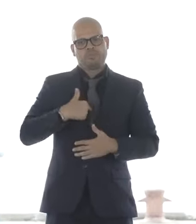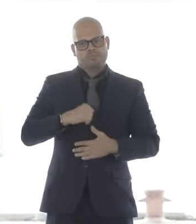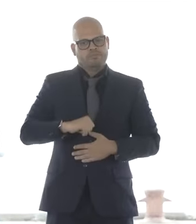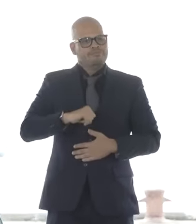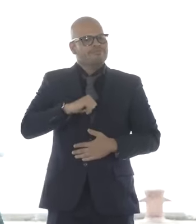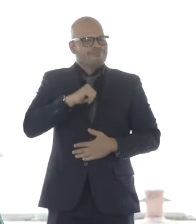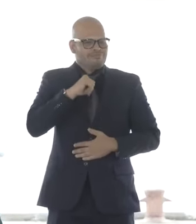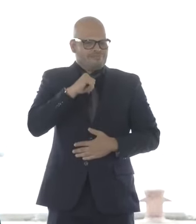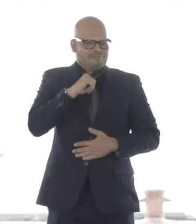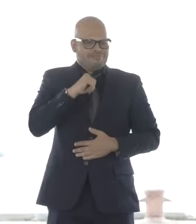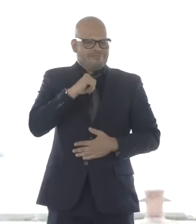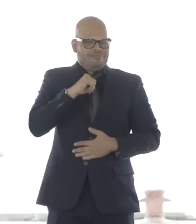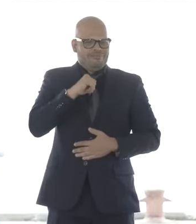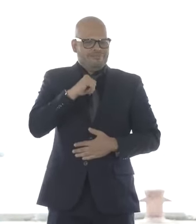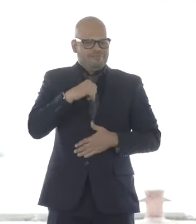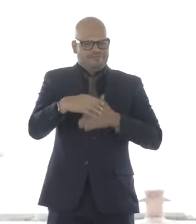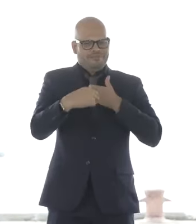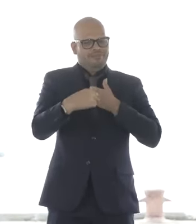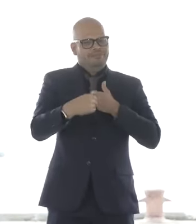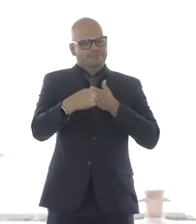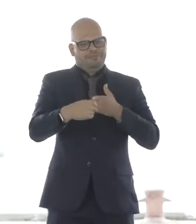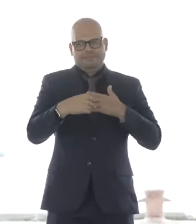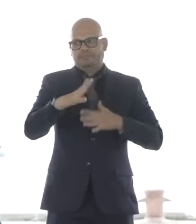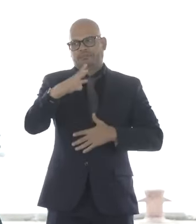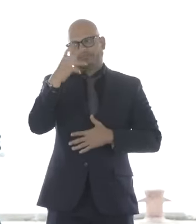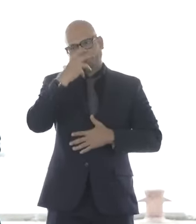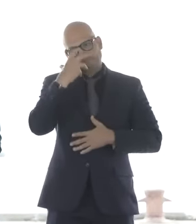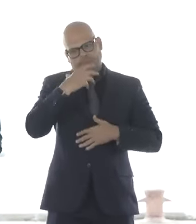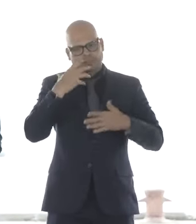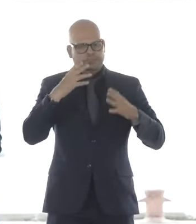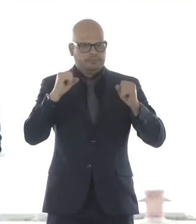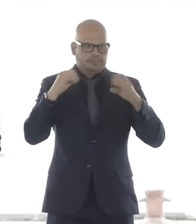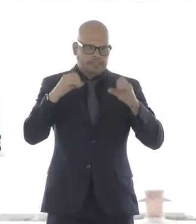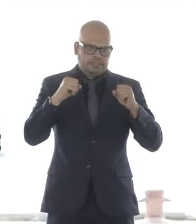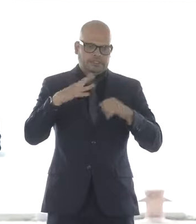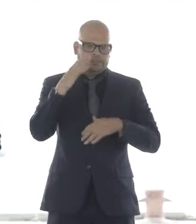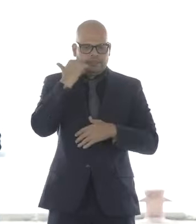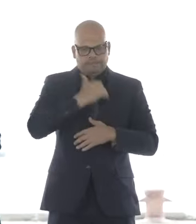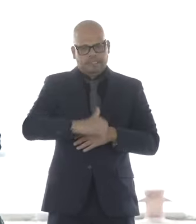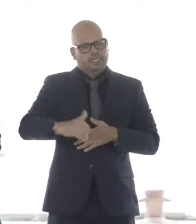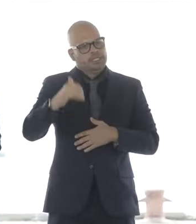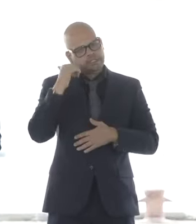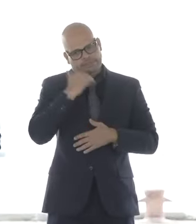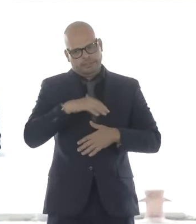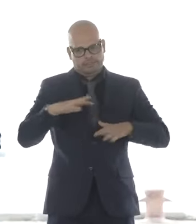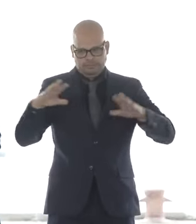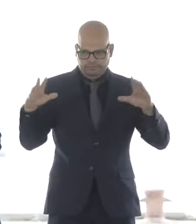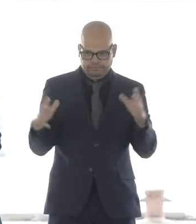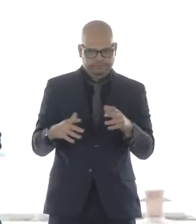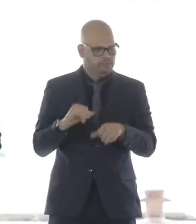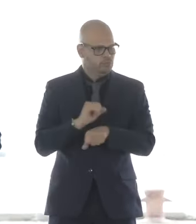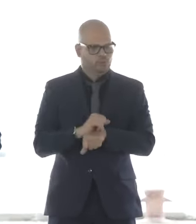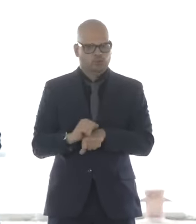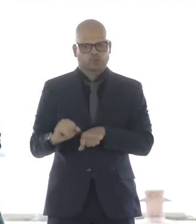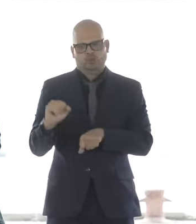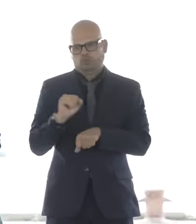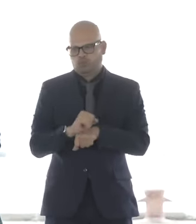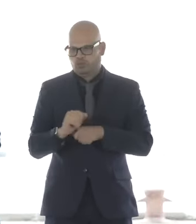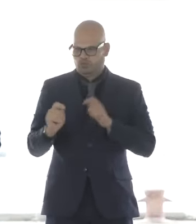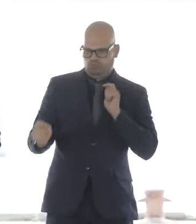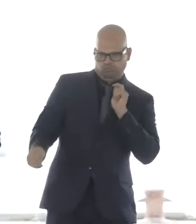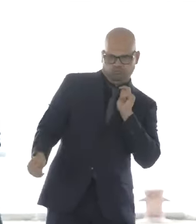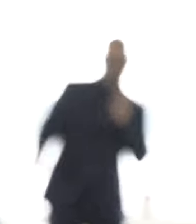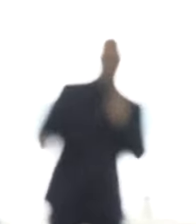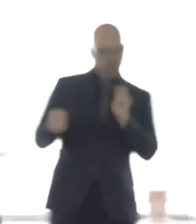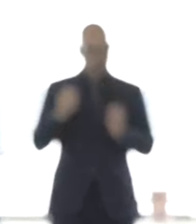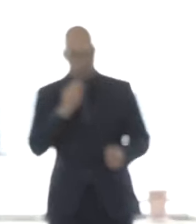team who works each and every day to accelerate our clean energy transition while generating strong economic growth